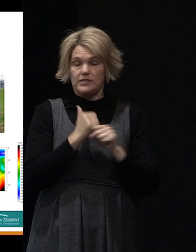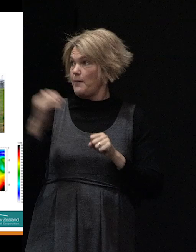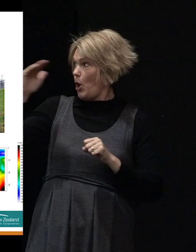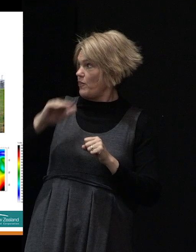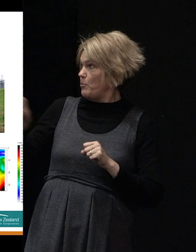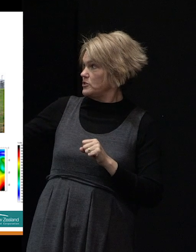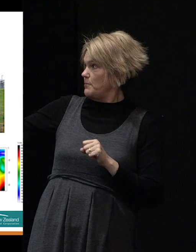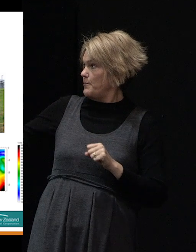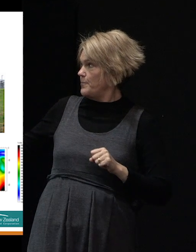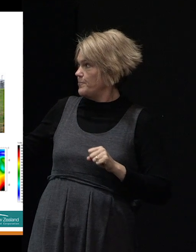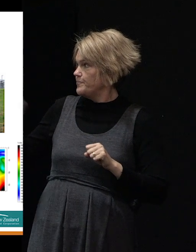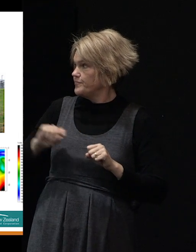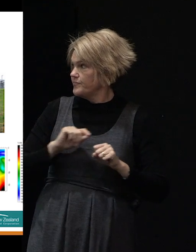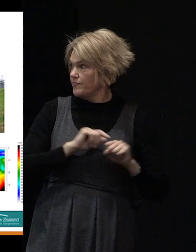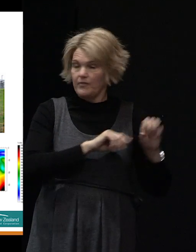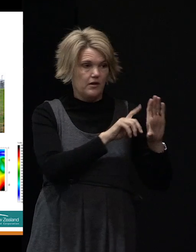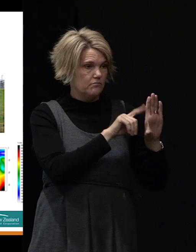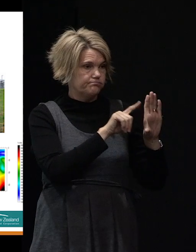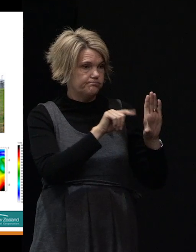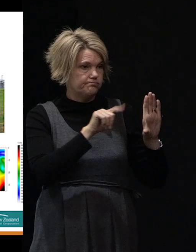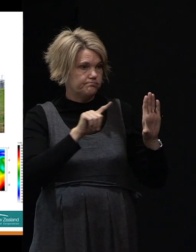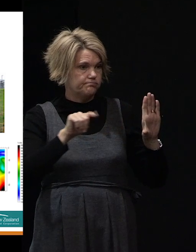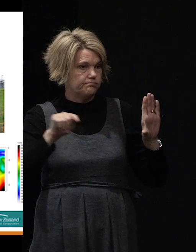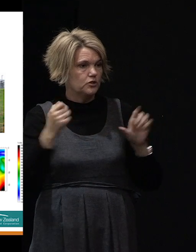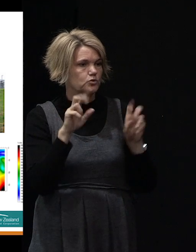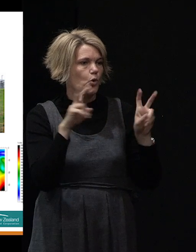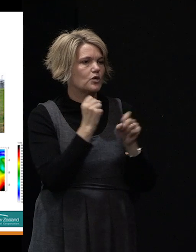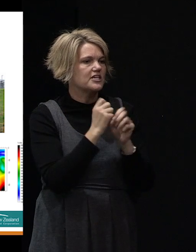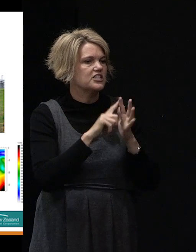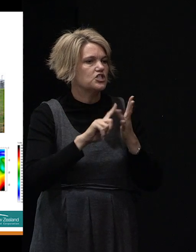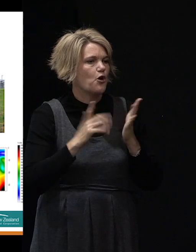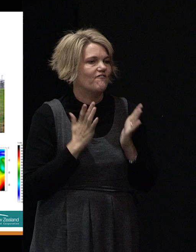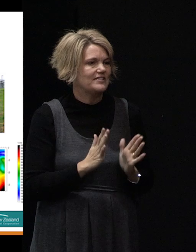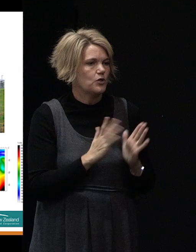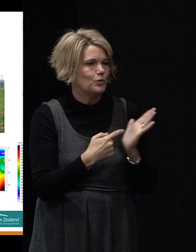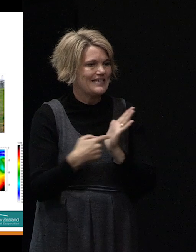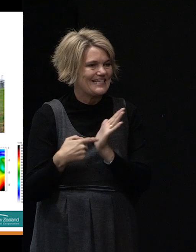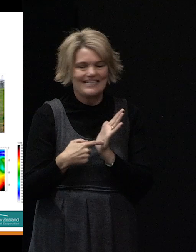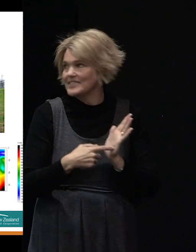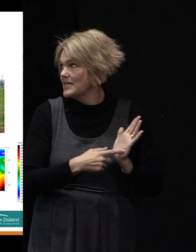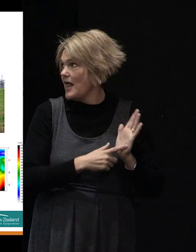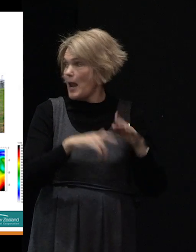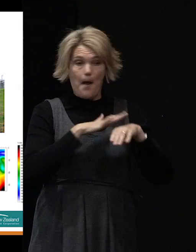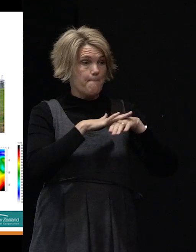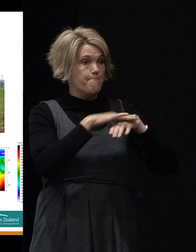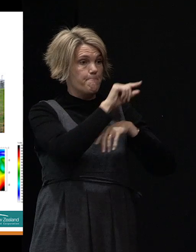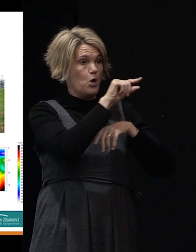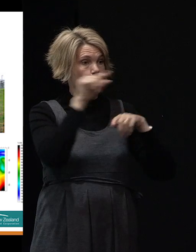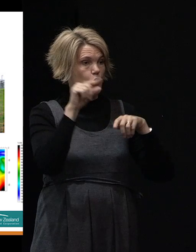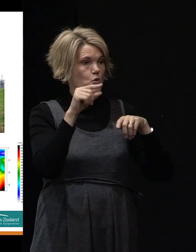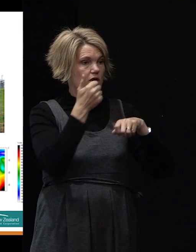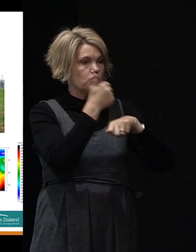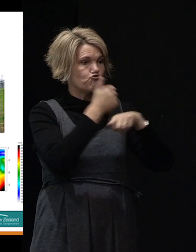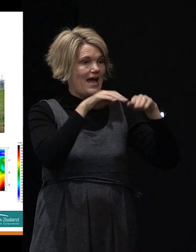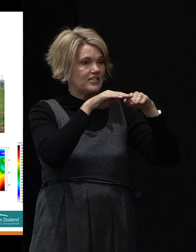there we can see an output from this geophysical technique. what you're looking at there is the top and the blue is where the ground surface is